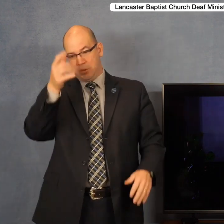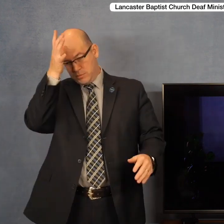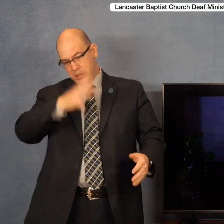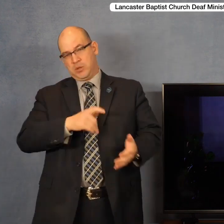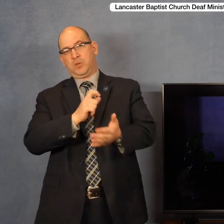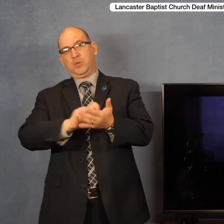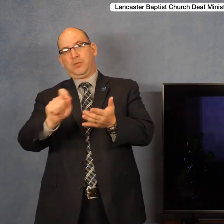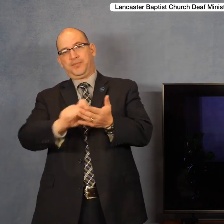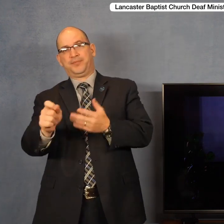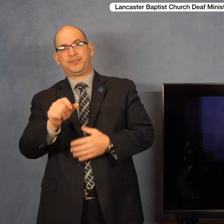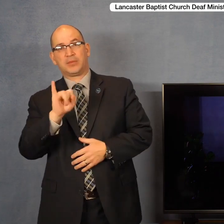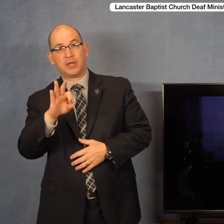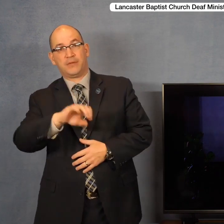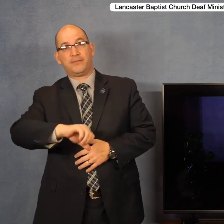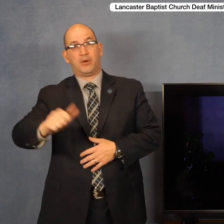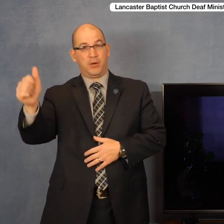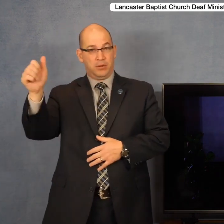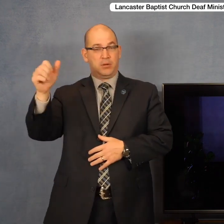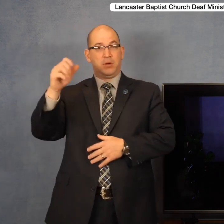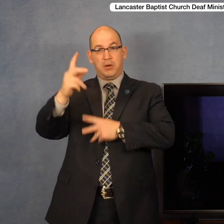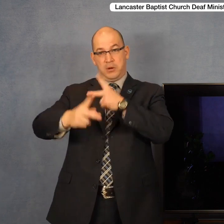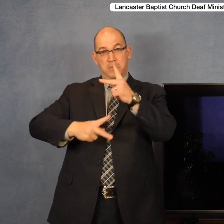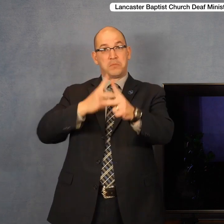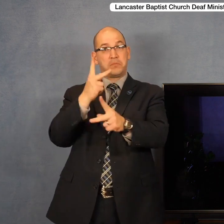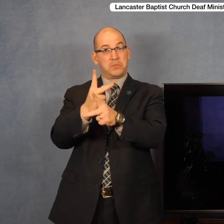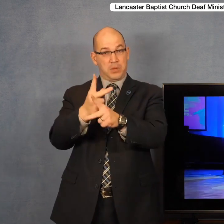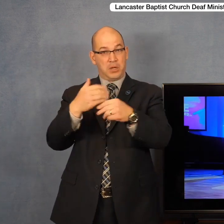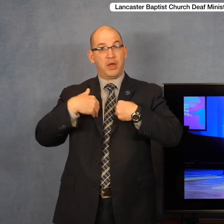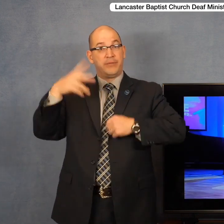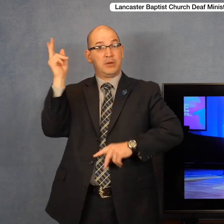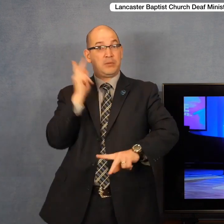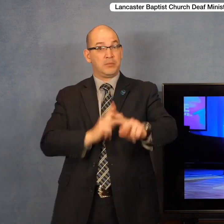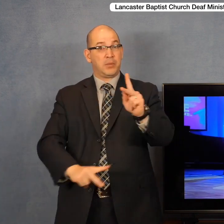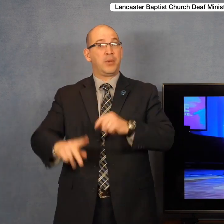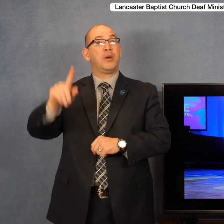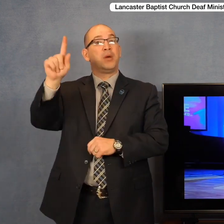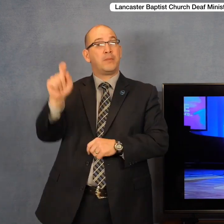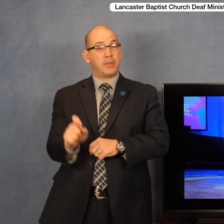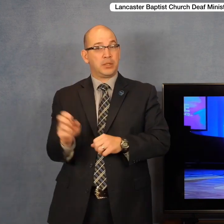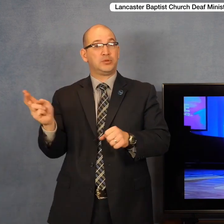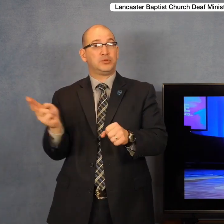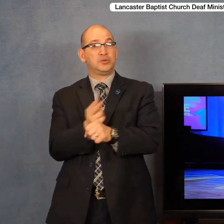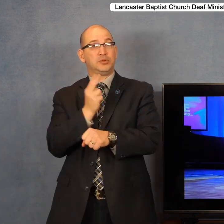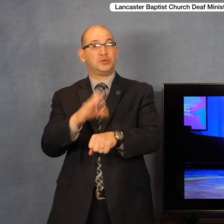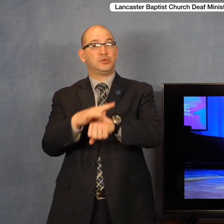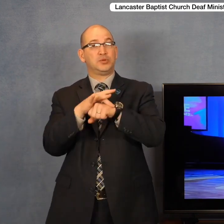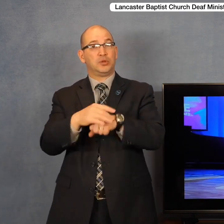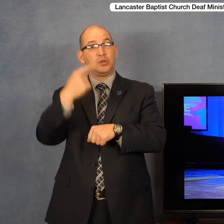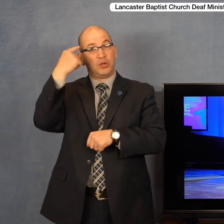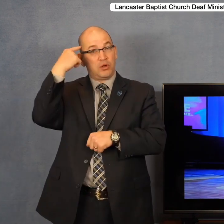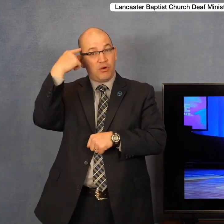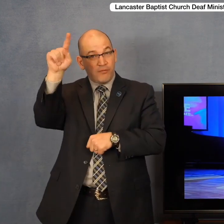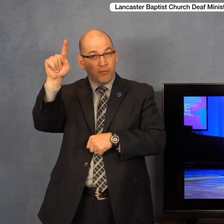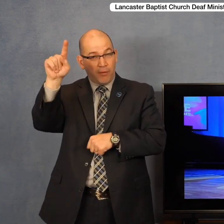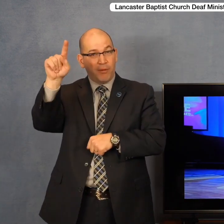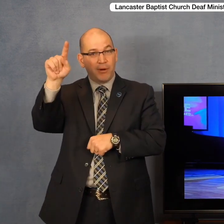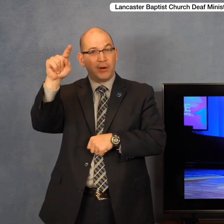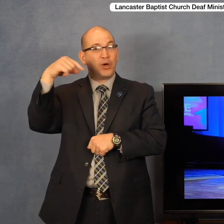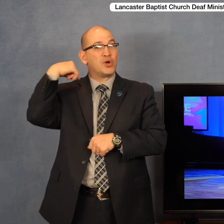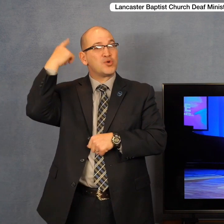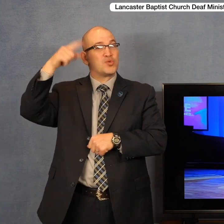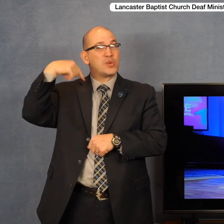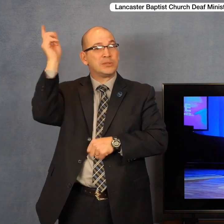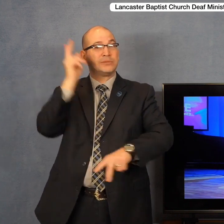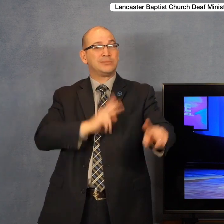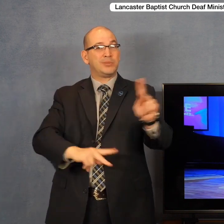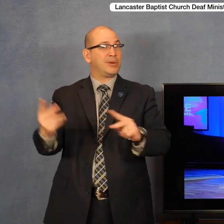years ago, If other planets are inhabited, then they must be using the earth for their insane asylum. Sometimes it seems